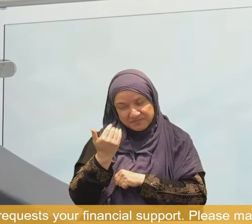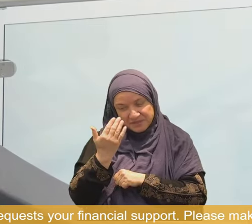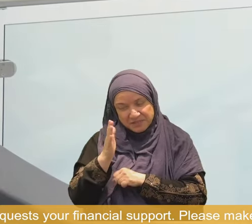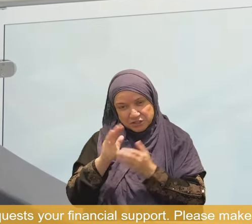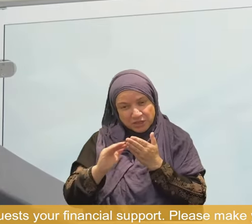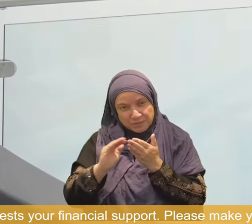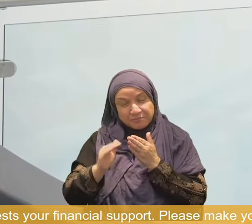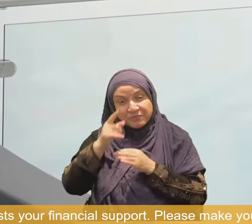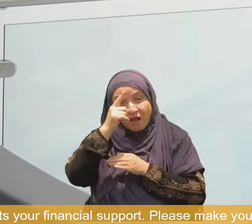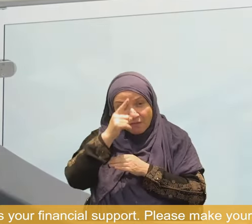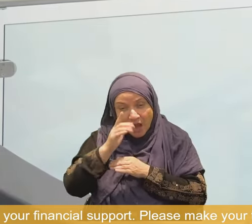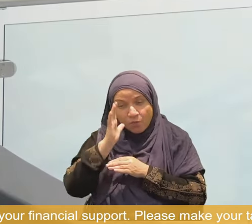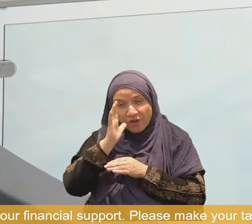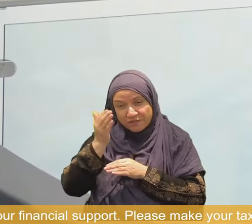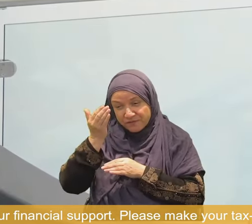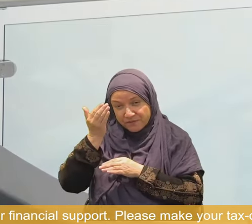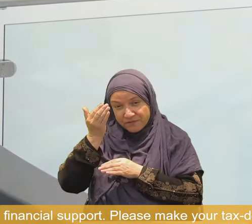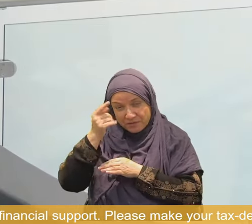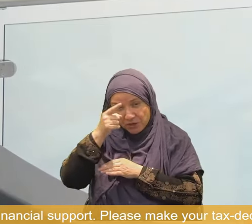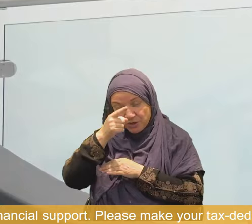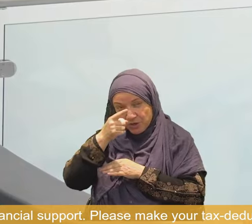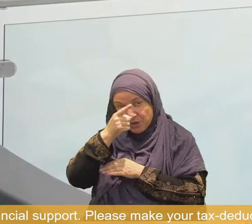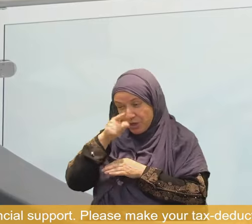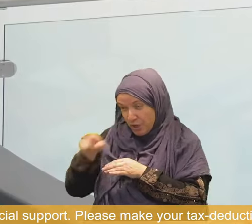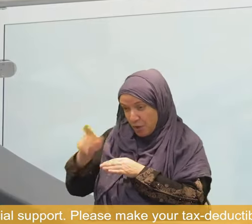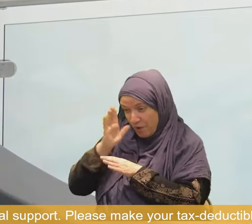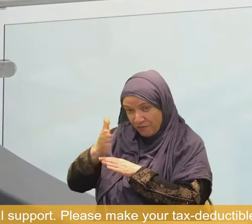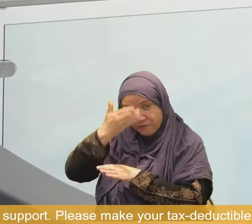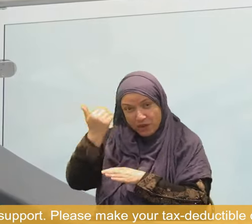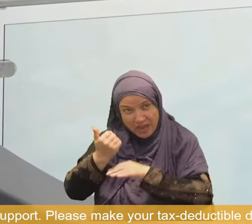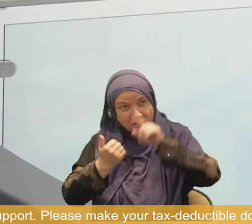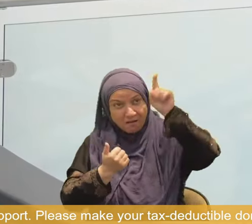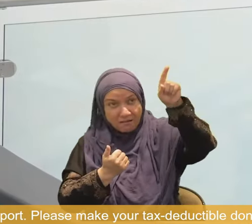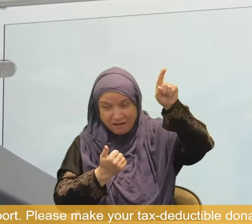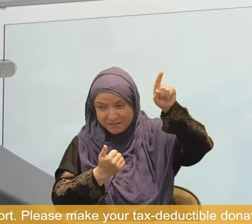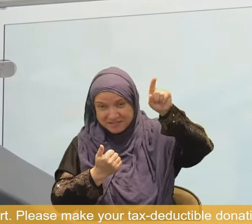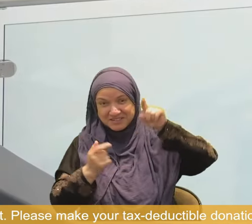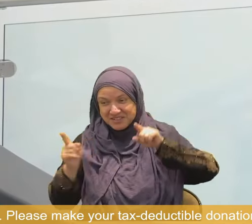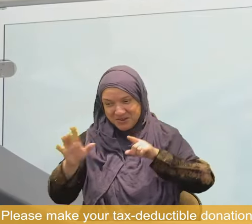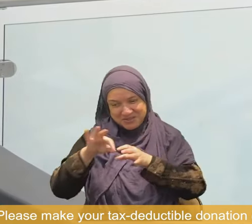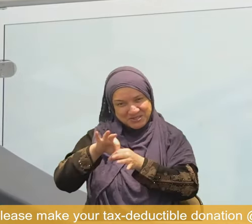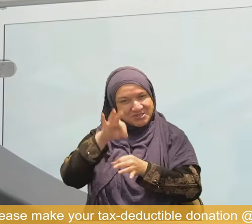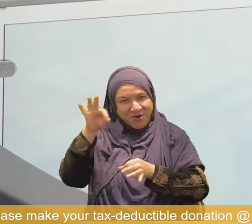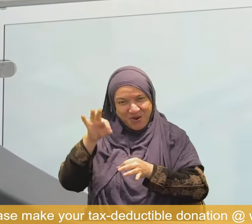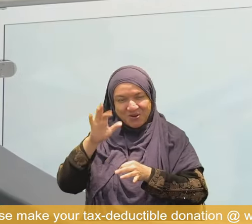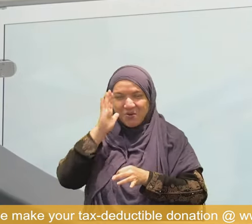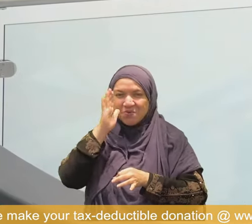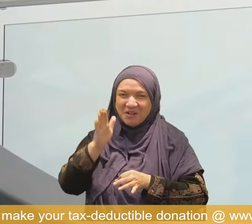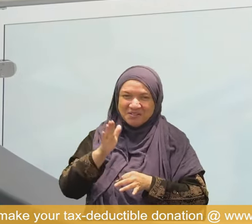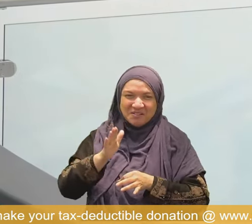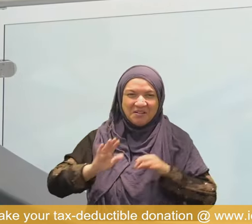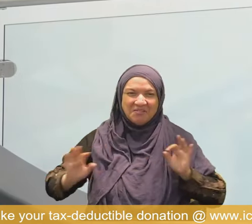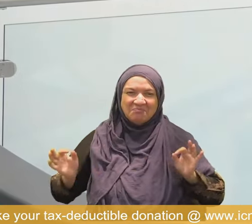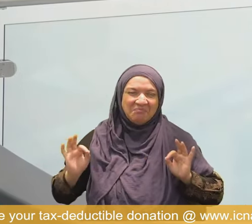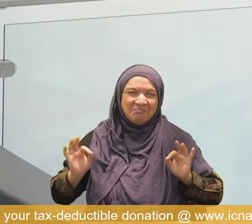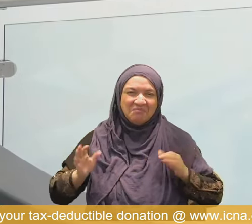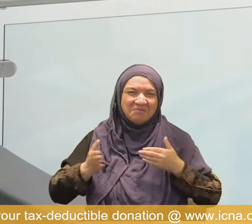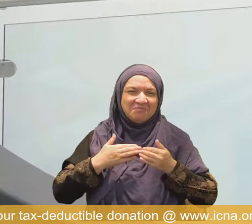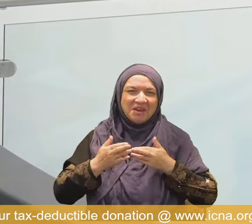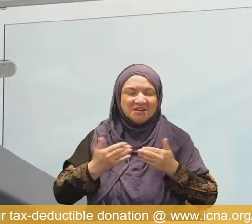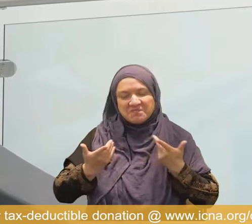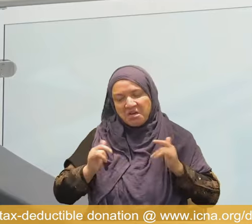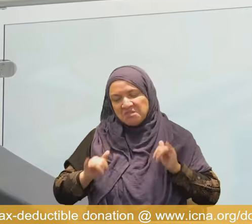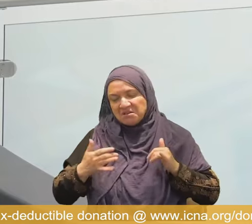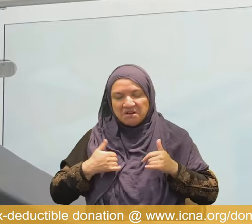your real self. Then you will treat your body as a machine. Then you will consider a human being as a machine. Because you forget your real source. You